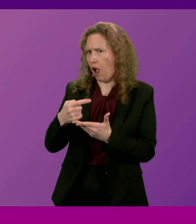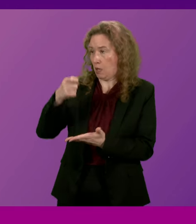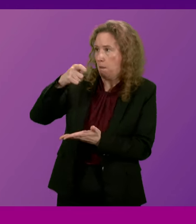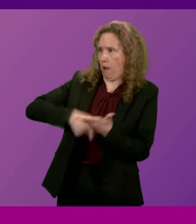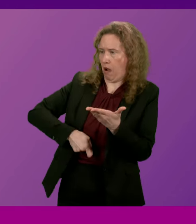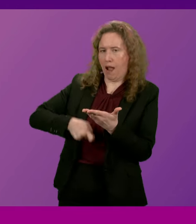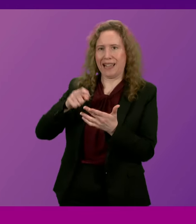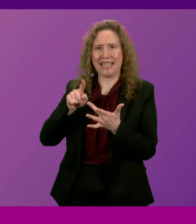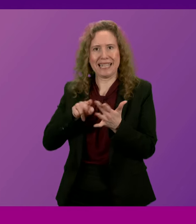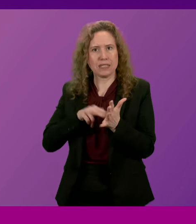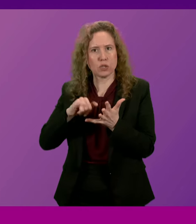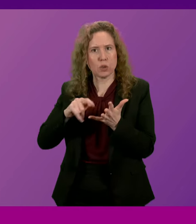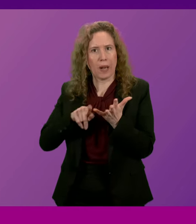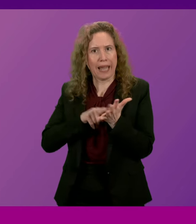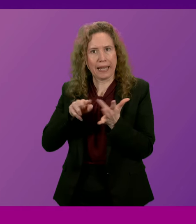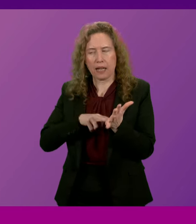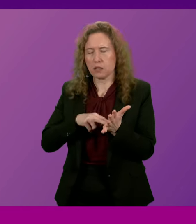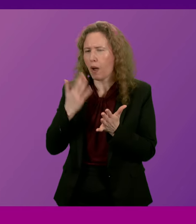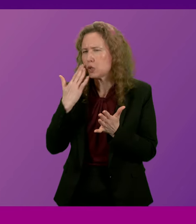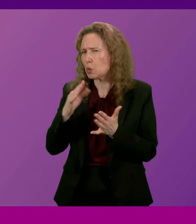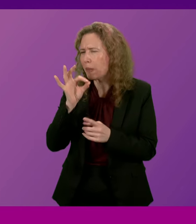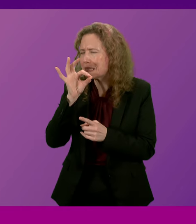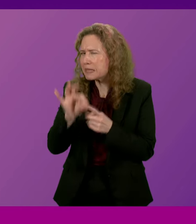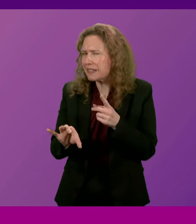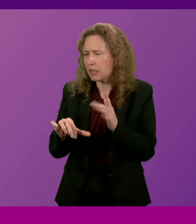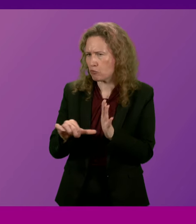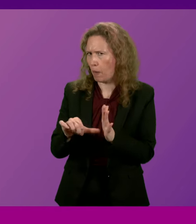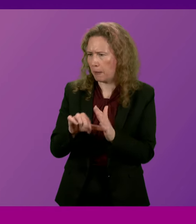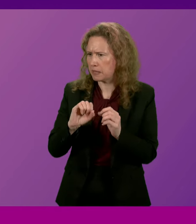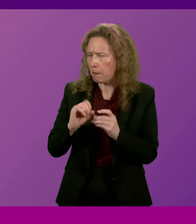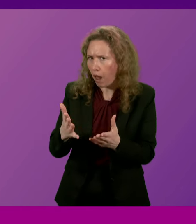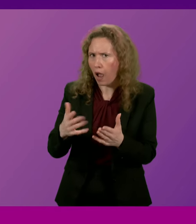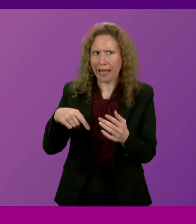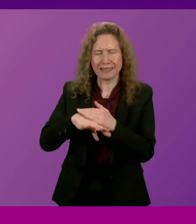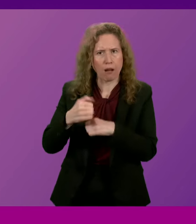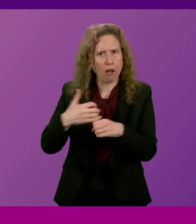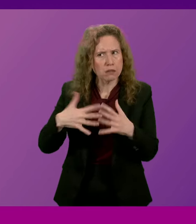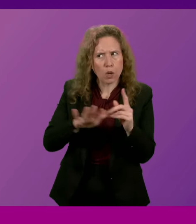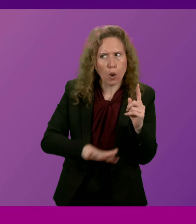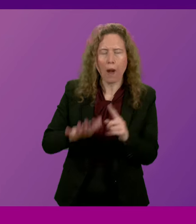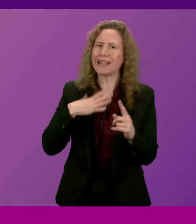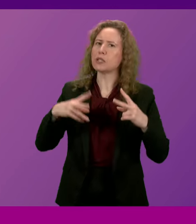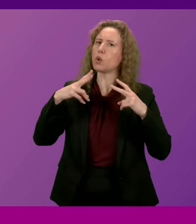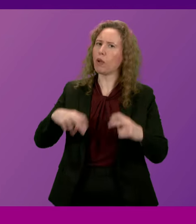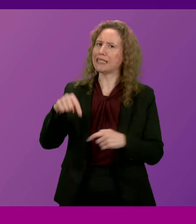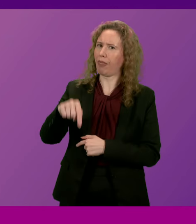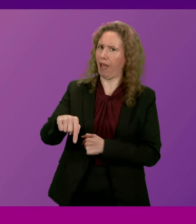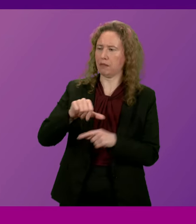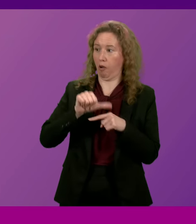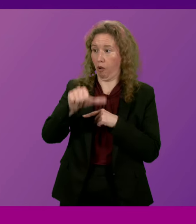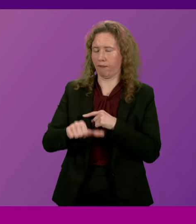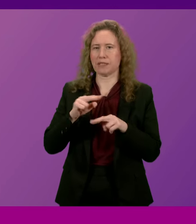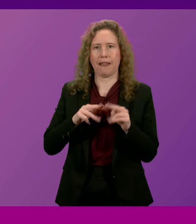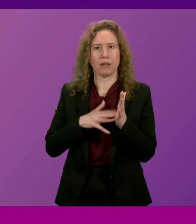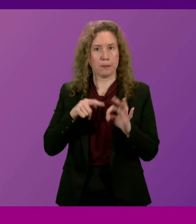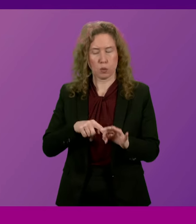I'm not familiar with the challenges that Jackie Bailey puts to me about supply and circulation. I will look into that in the aftermath of First Minister's